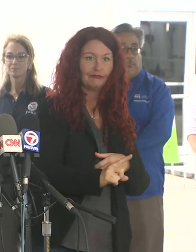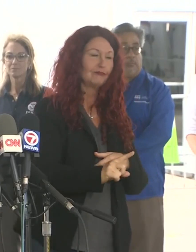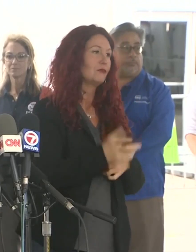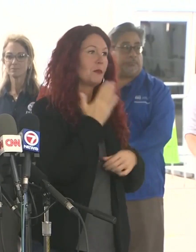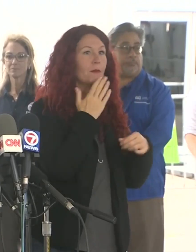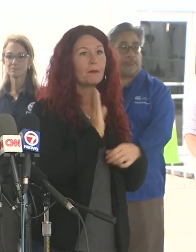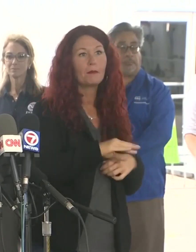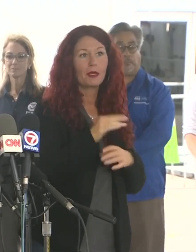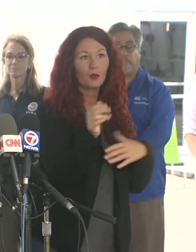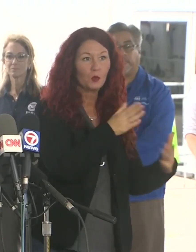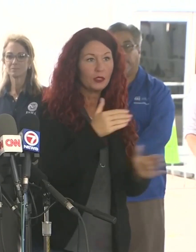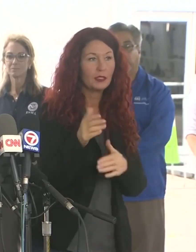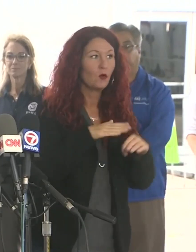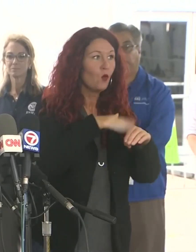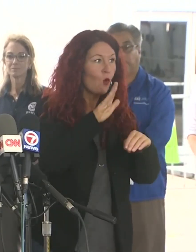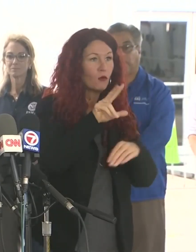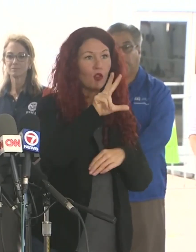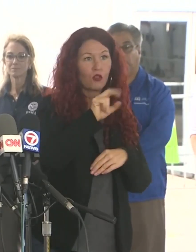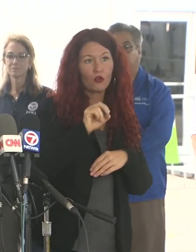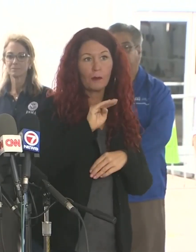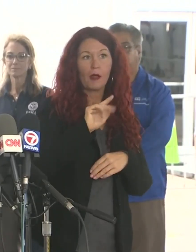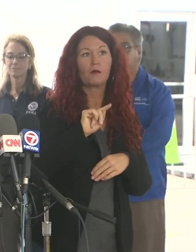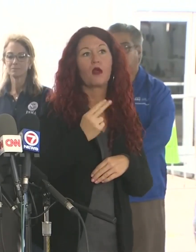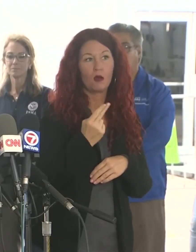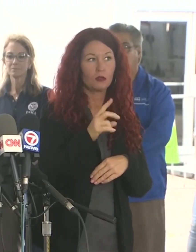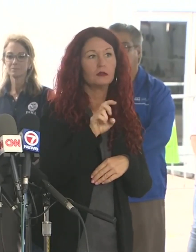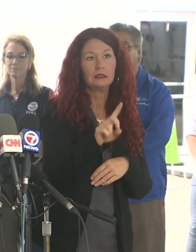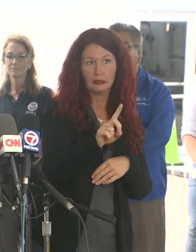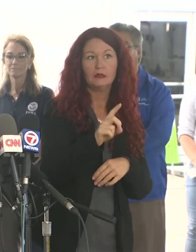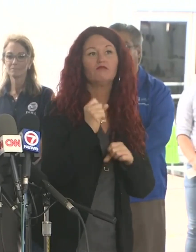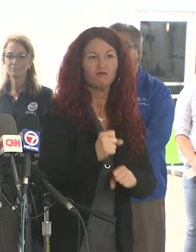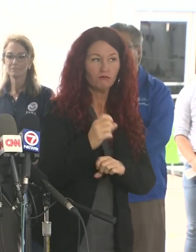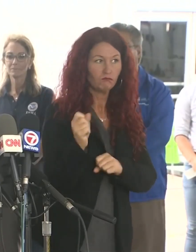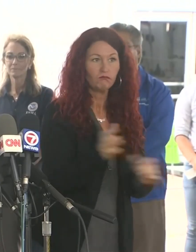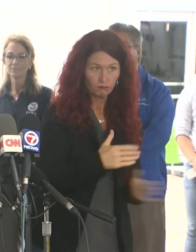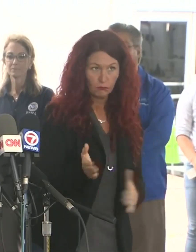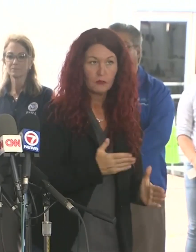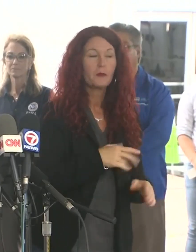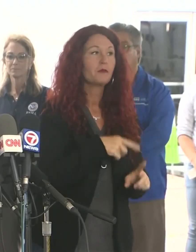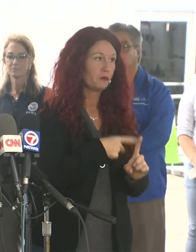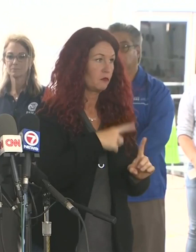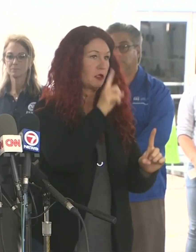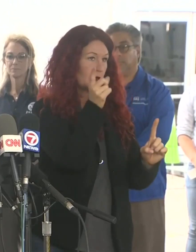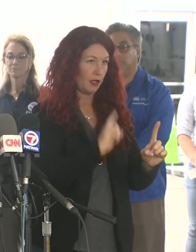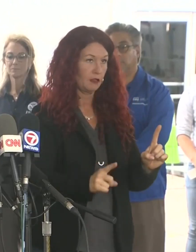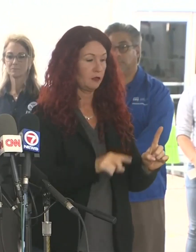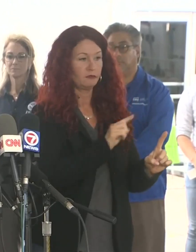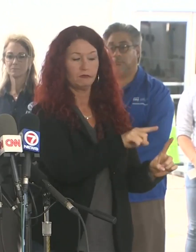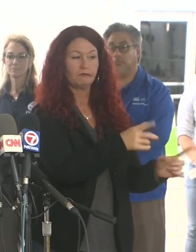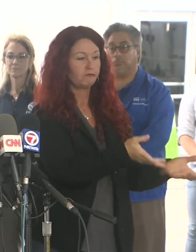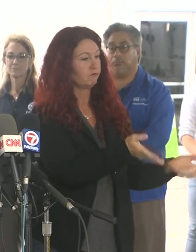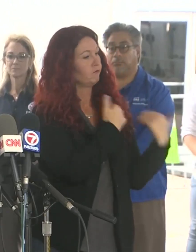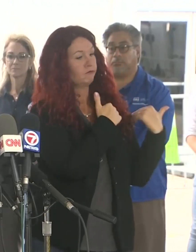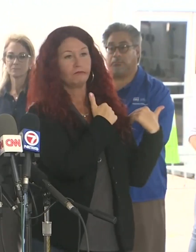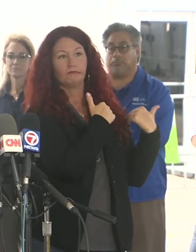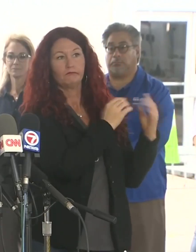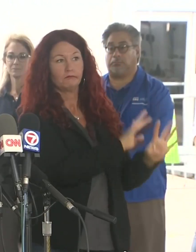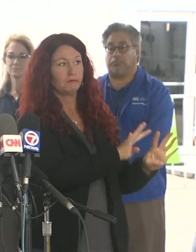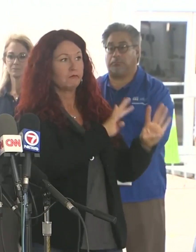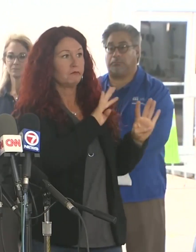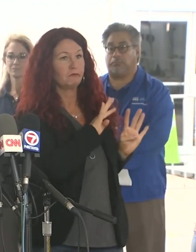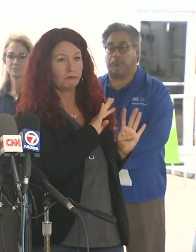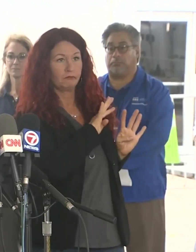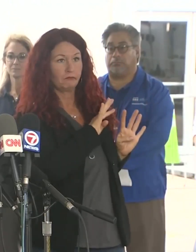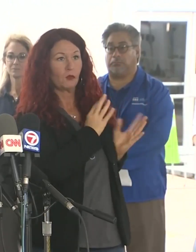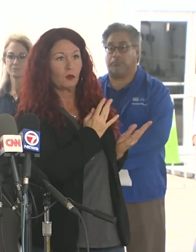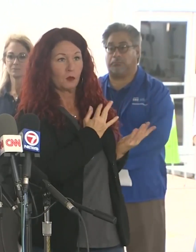that did go above 30 miles per hour with the tropical storm. And this is to protect the safety of our first